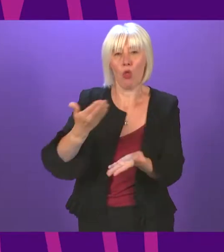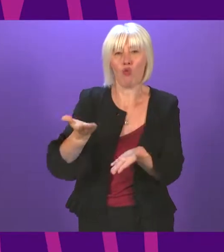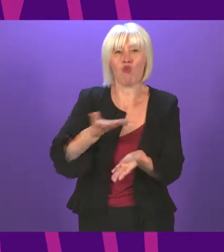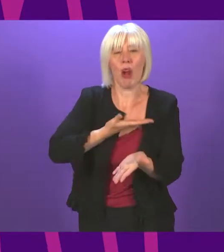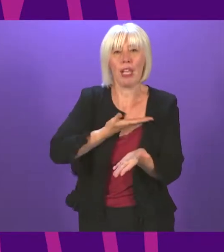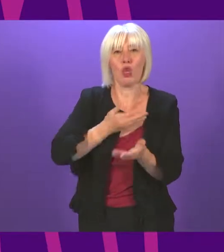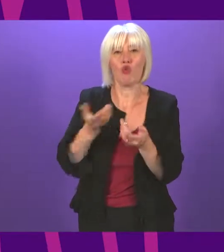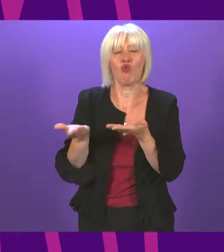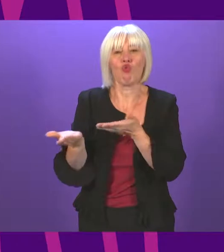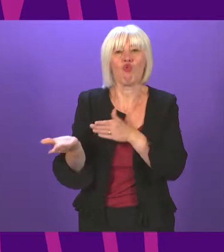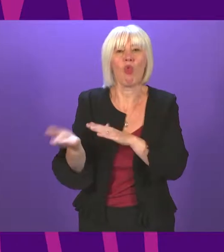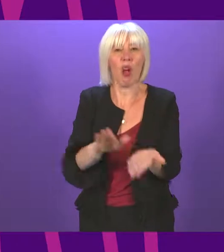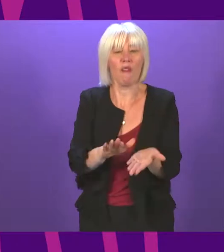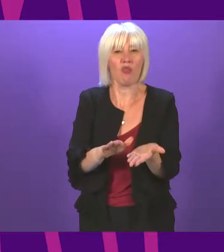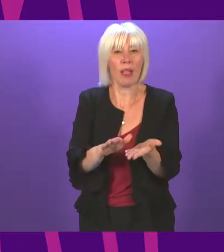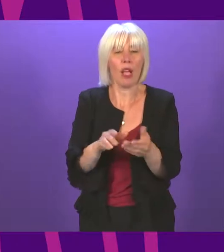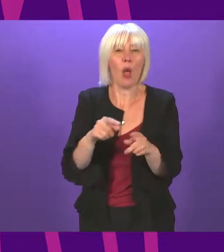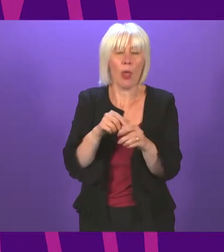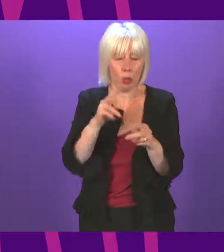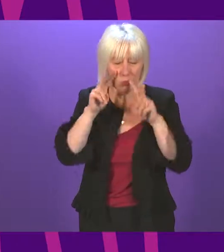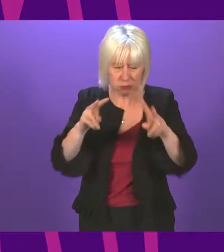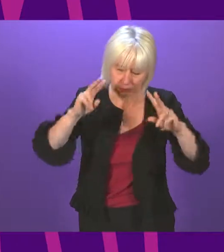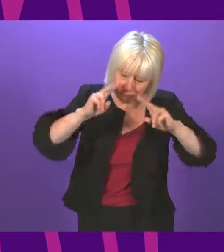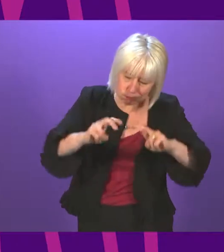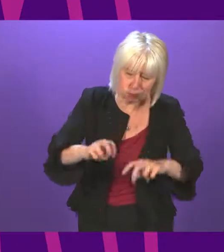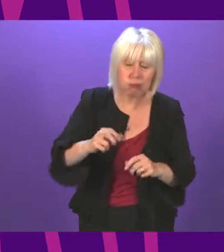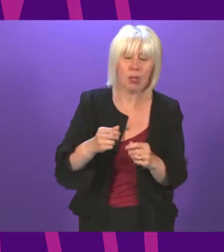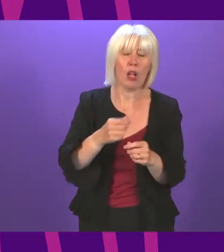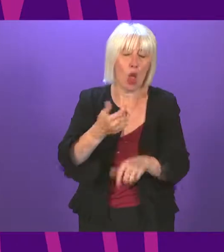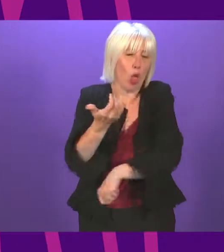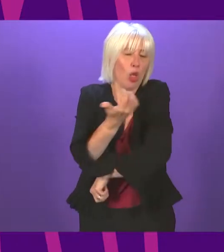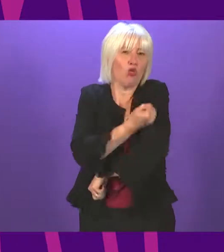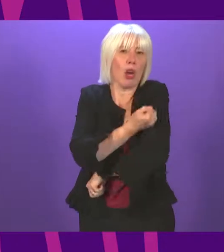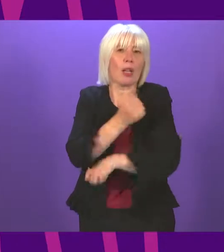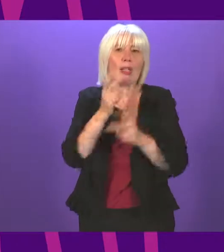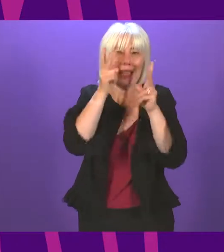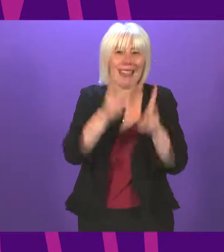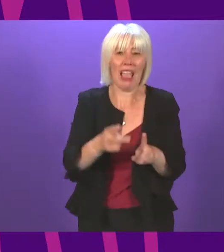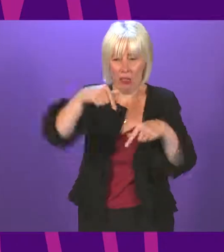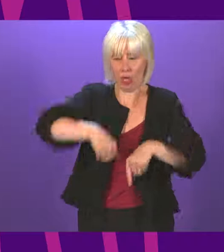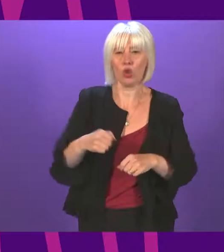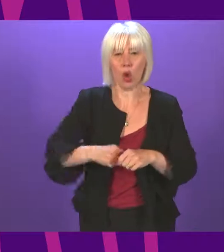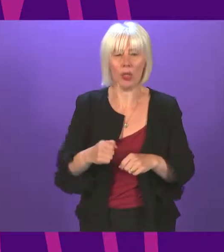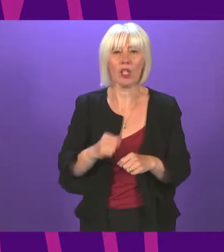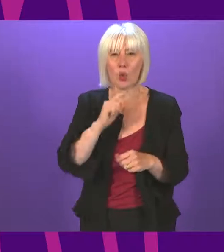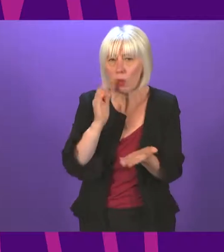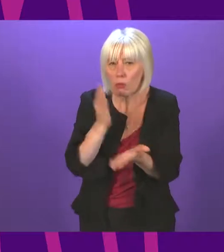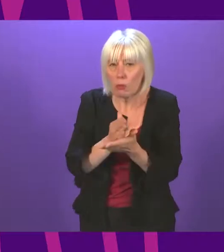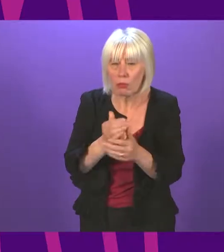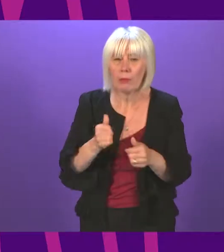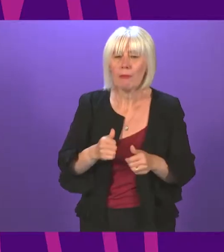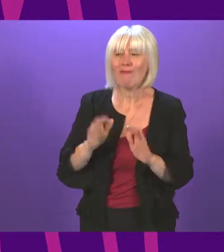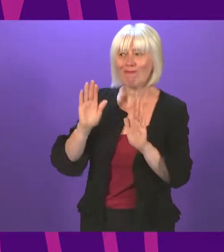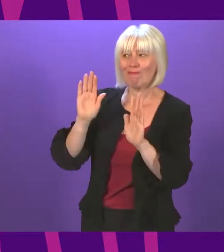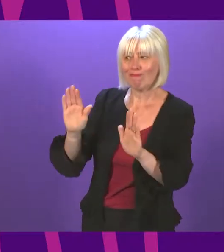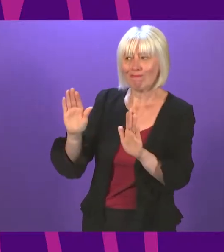which will tackle the drugs deaths crisis in Scotland. Deputy First Minister. I would